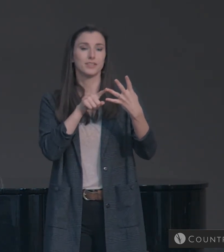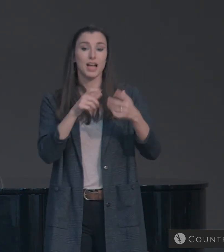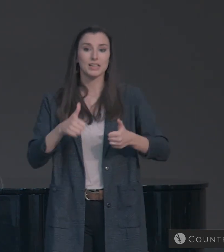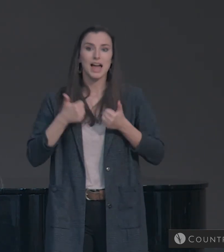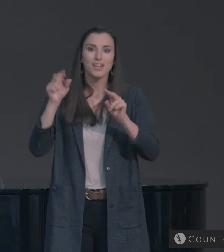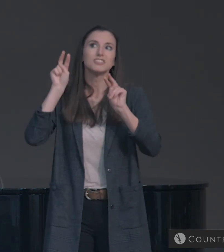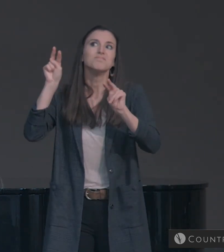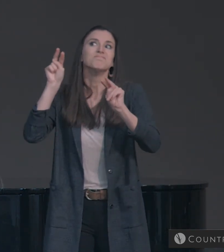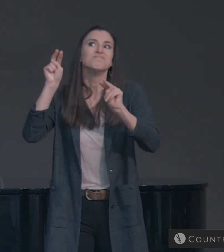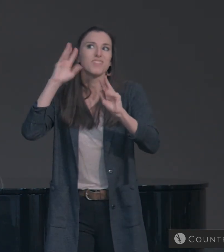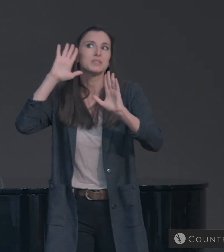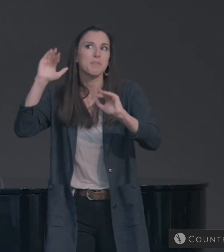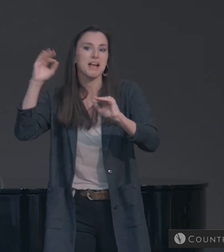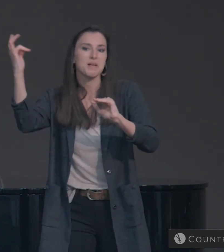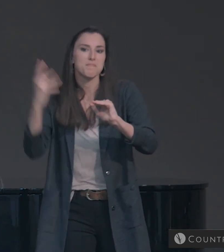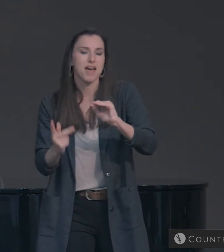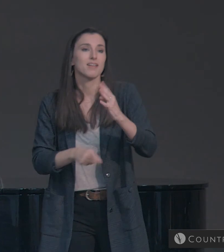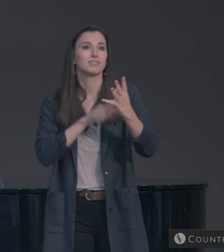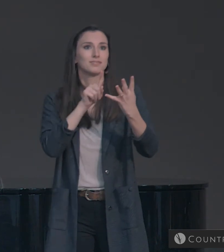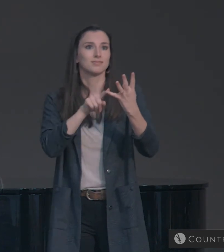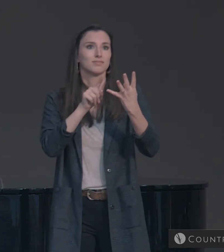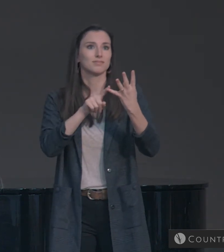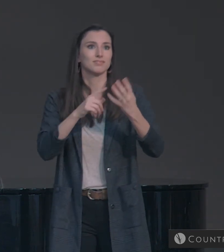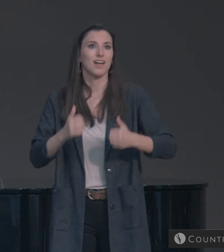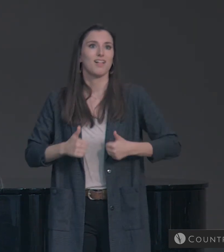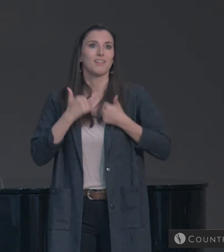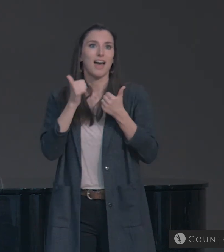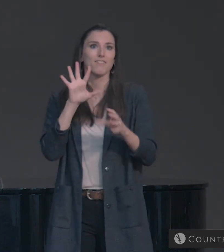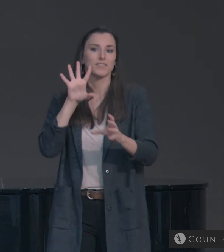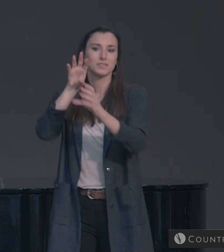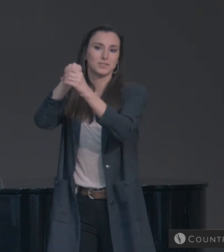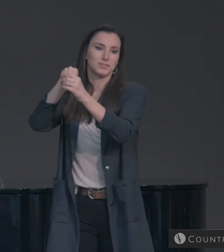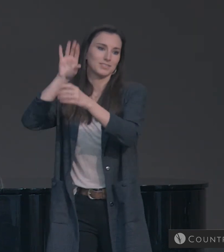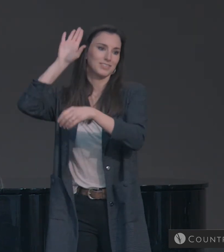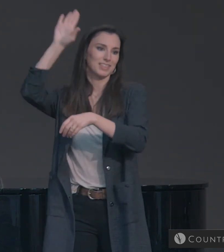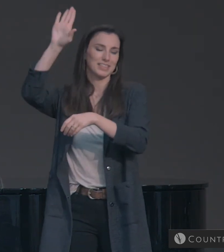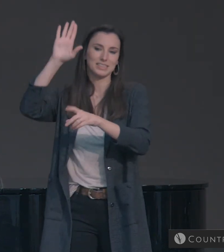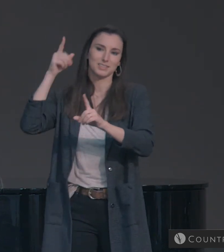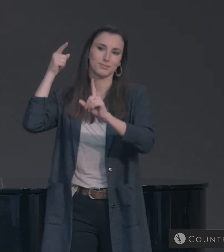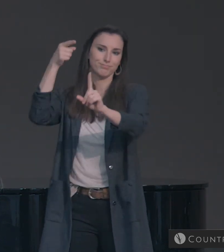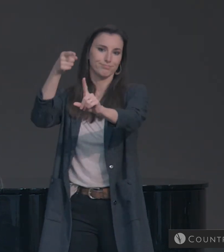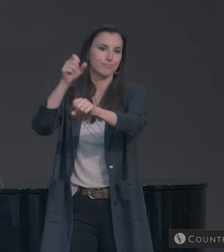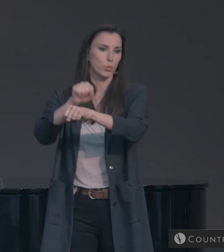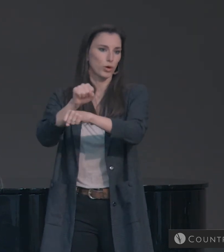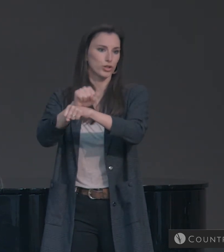of expectation. And fourth, a life of participation in God's mission.